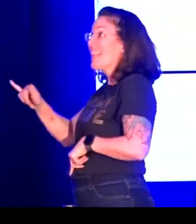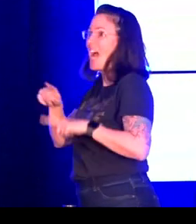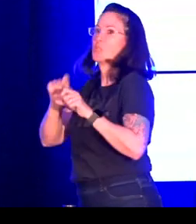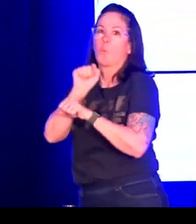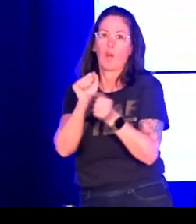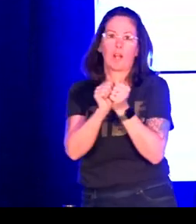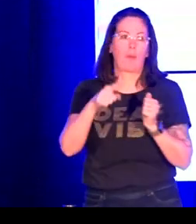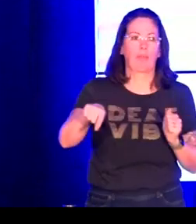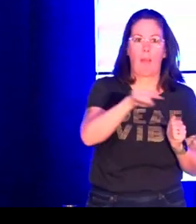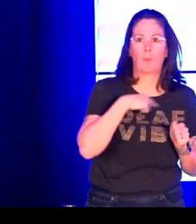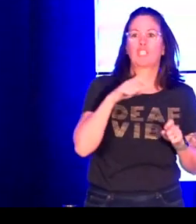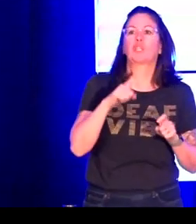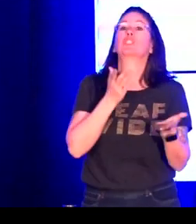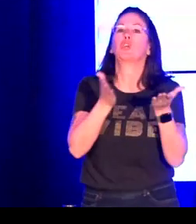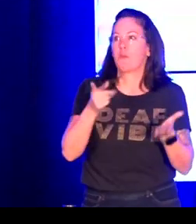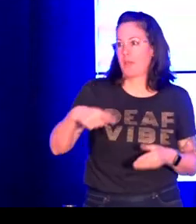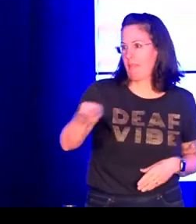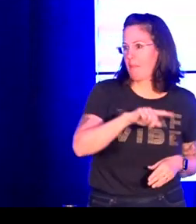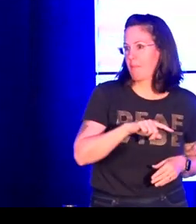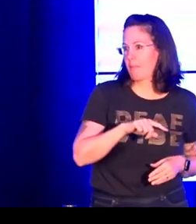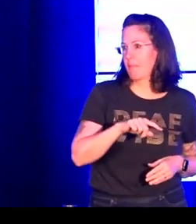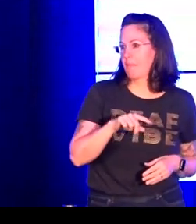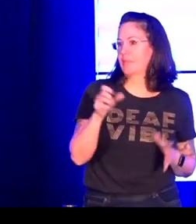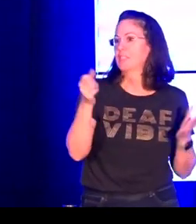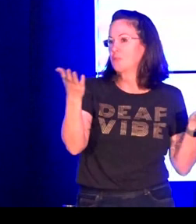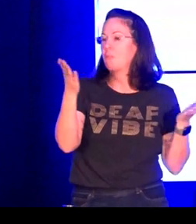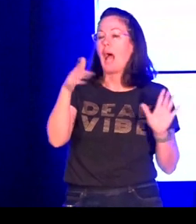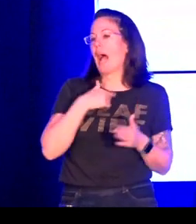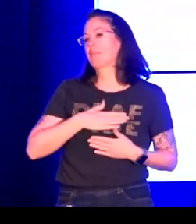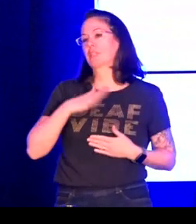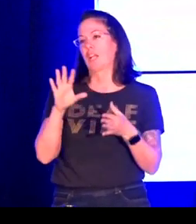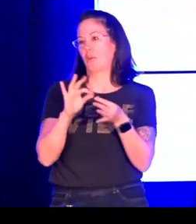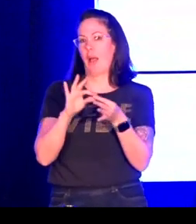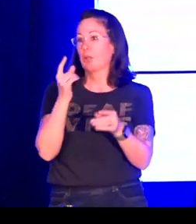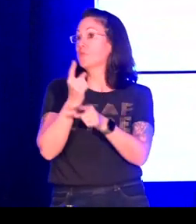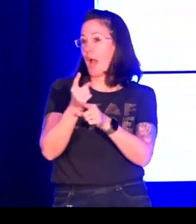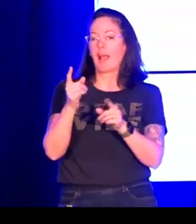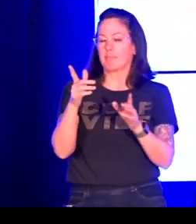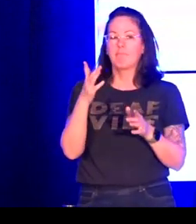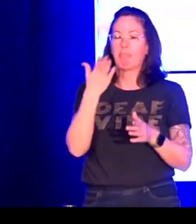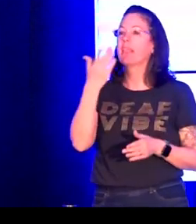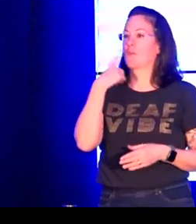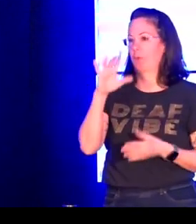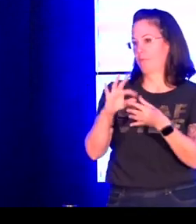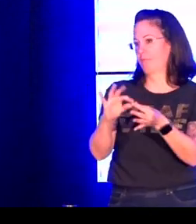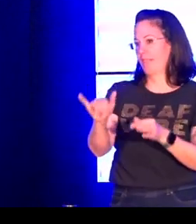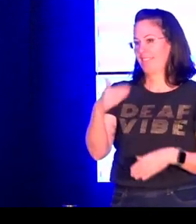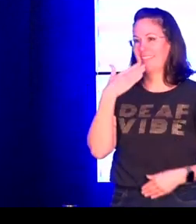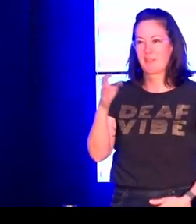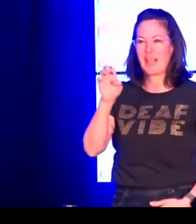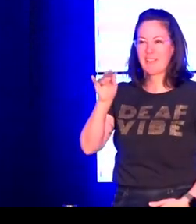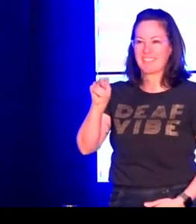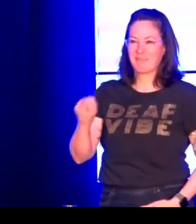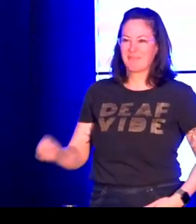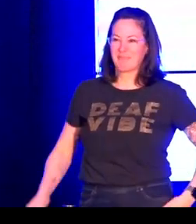we think we're not supposed to do that, not supposed to include that. But I think it is important that we include it and we share with the